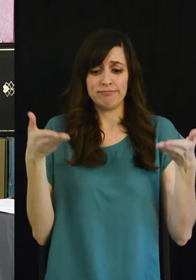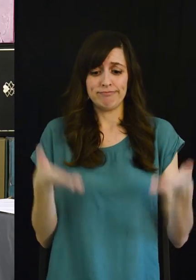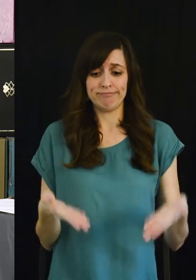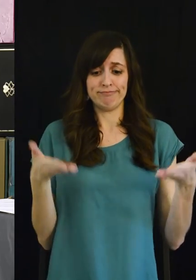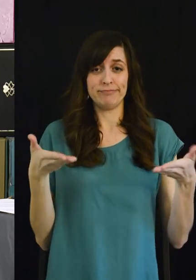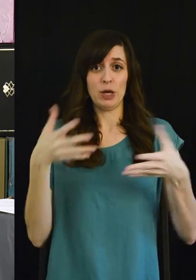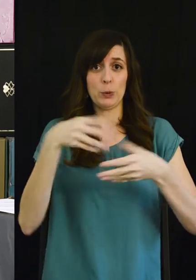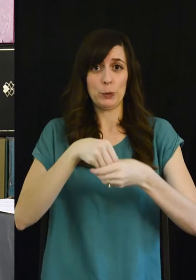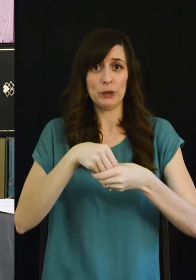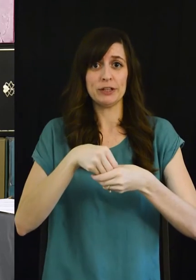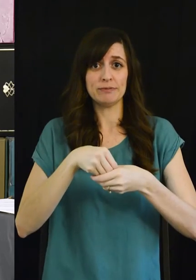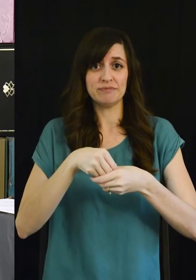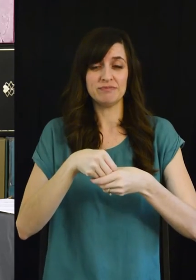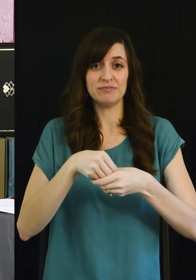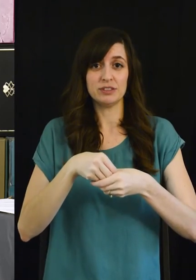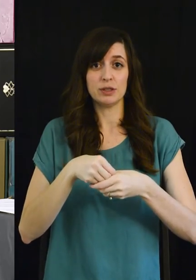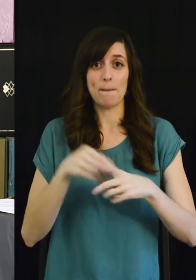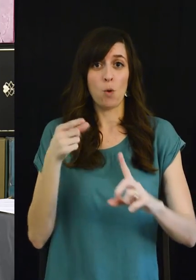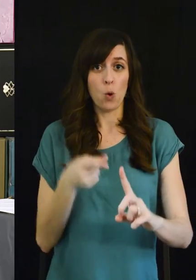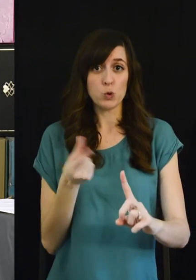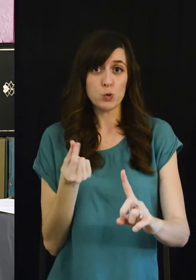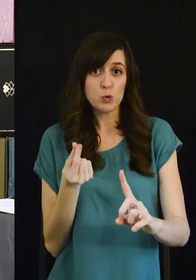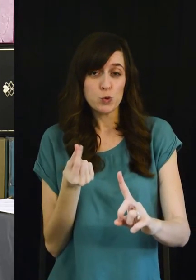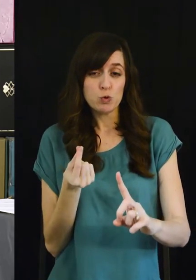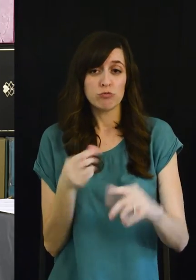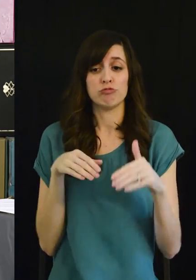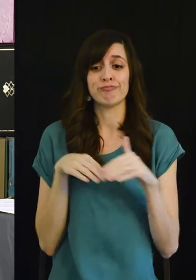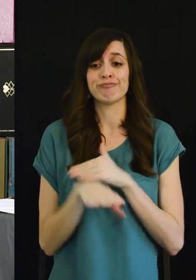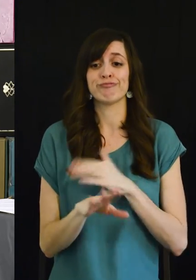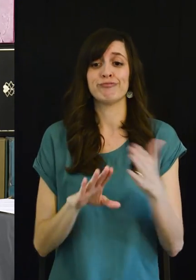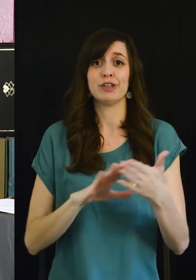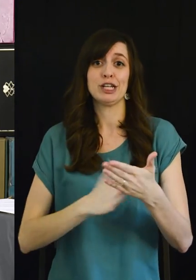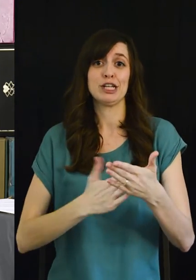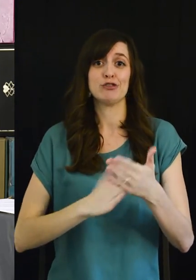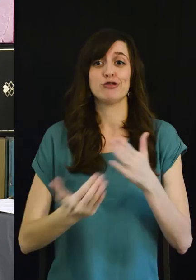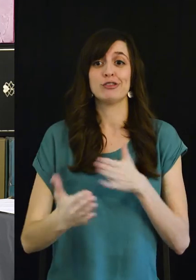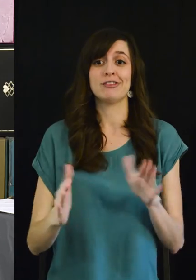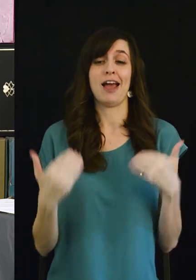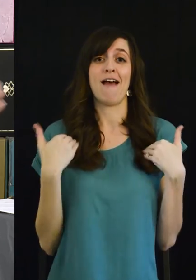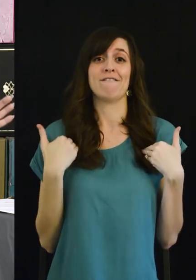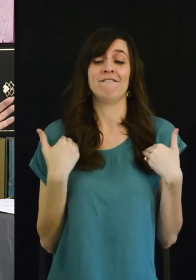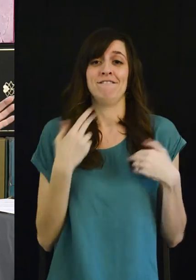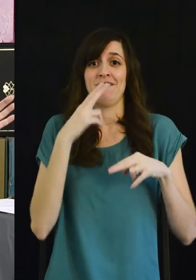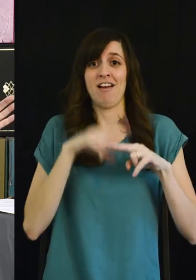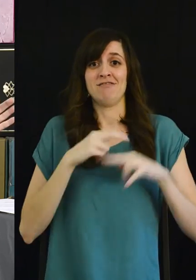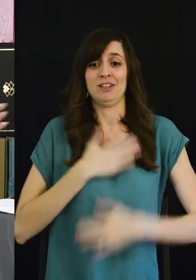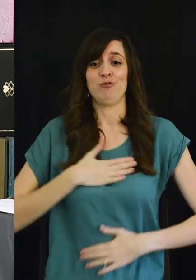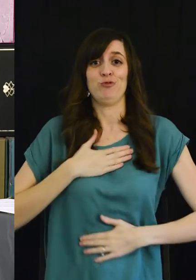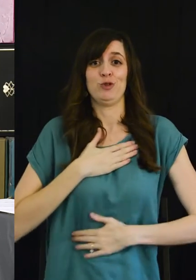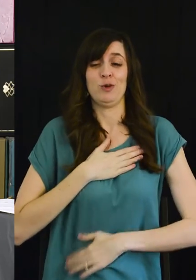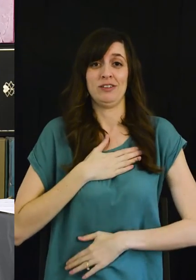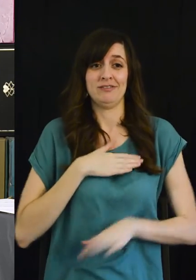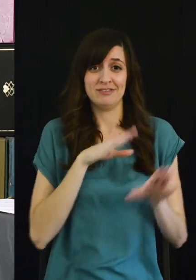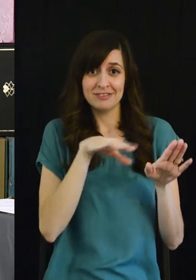so basically you just go have fun so guys Mother's Day is coming up this is a great